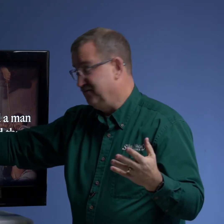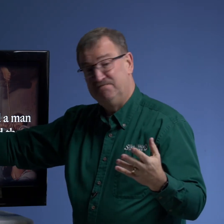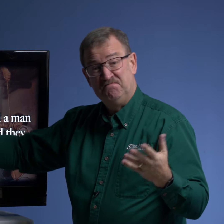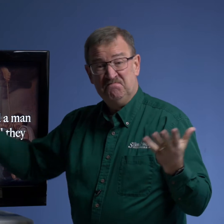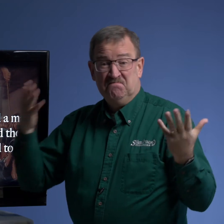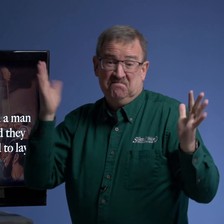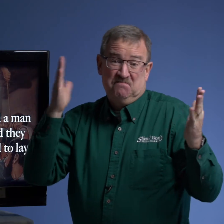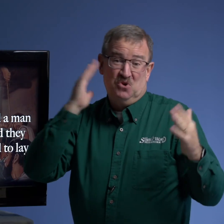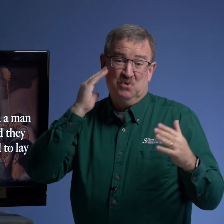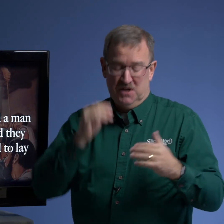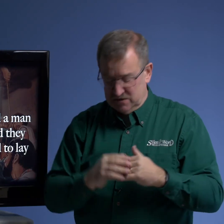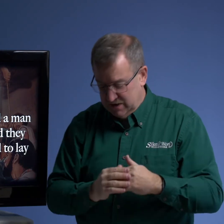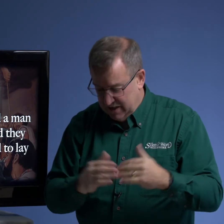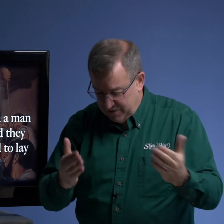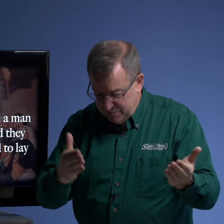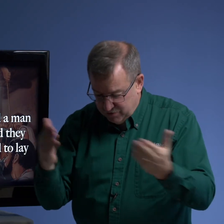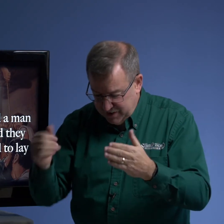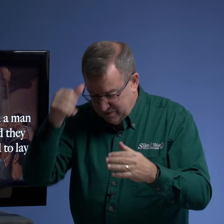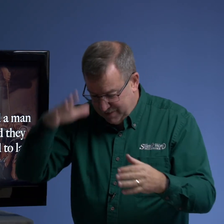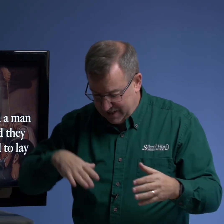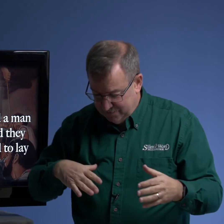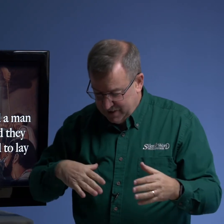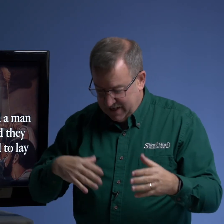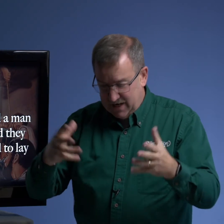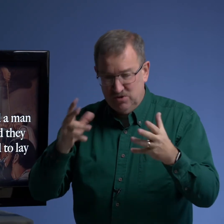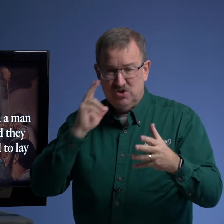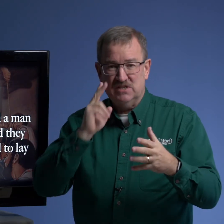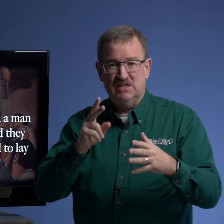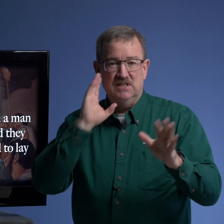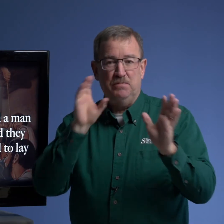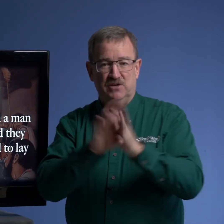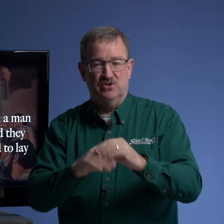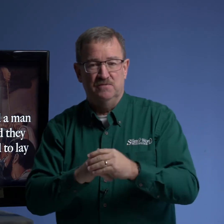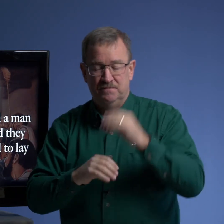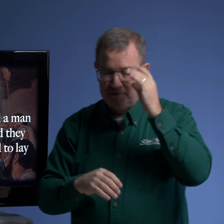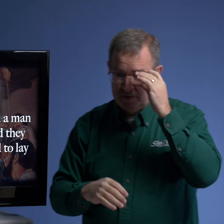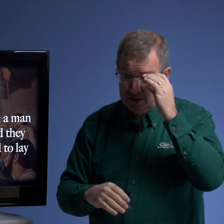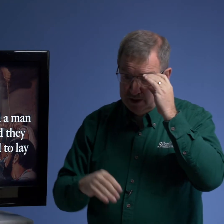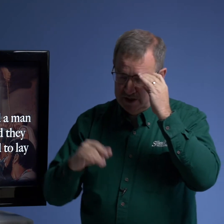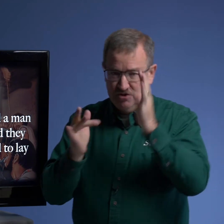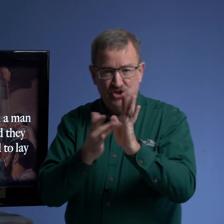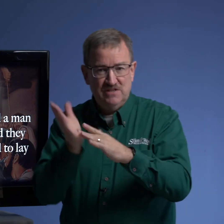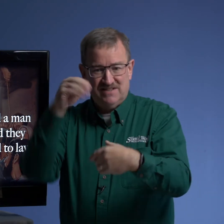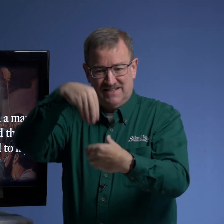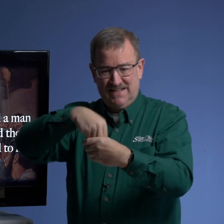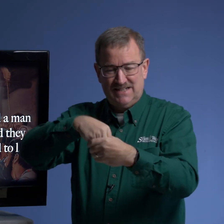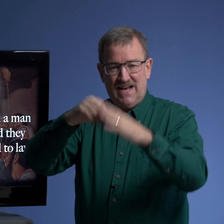it's all we know they bring the man and i want you to see the picture jesus is inside